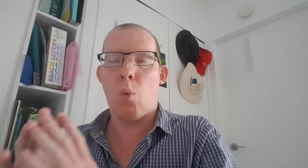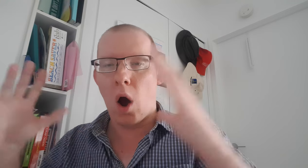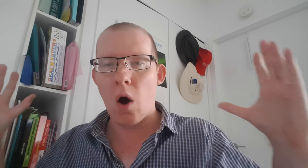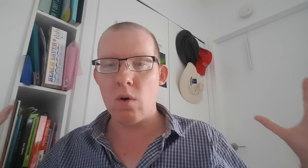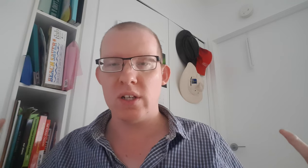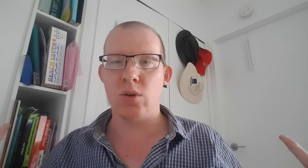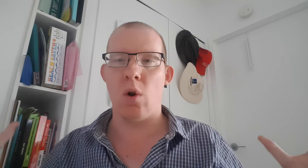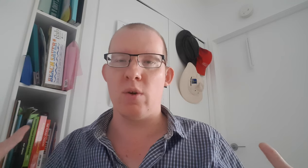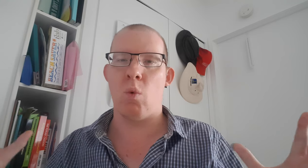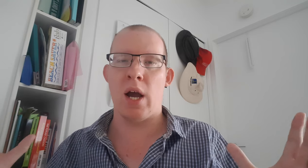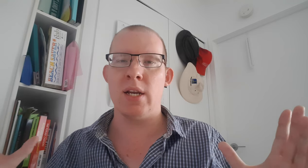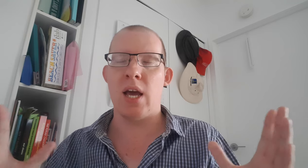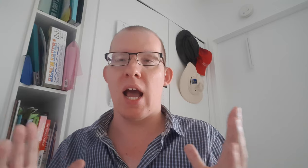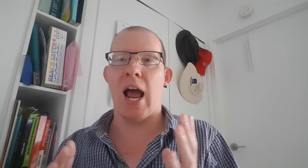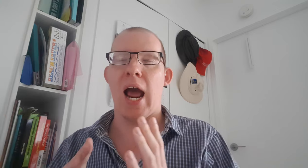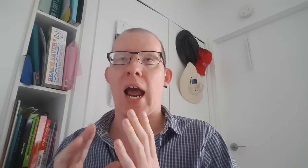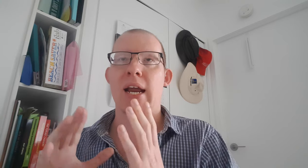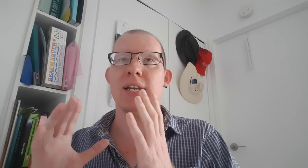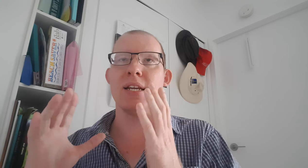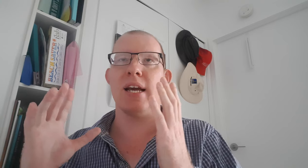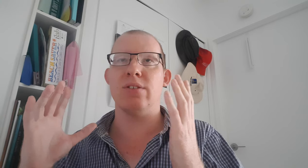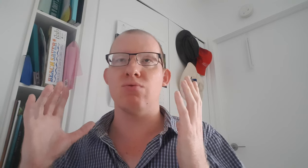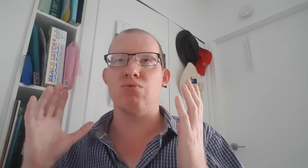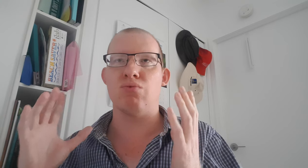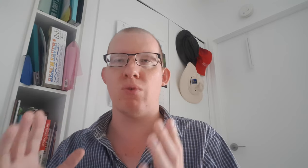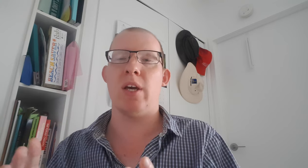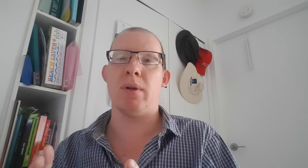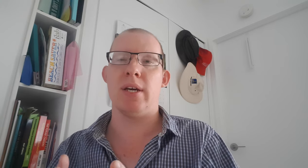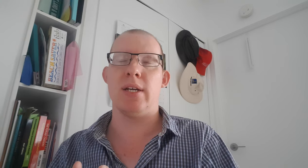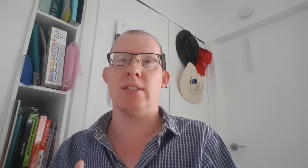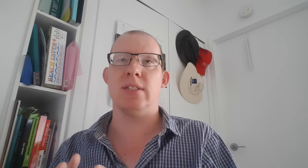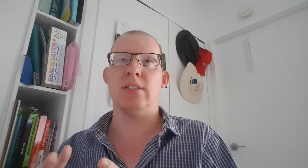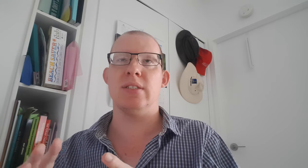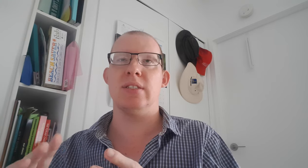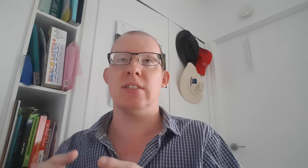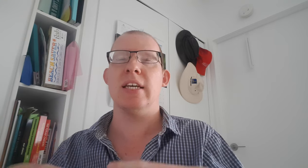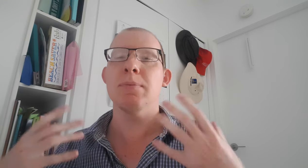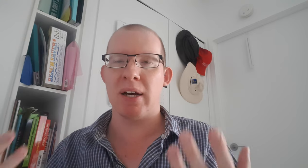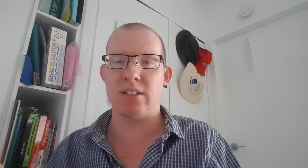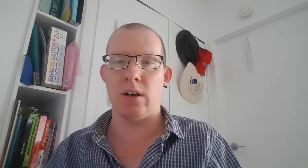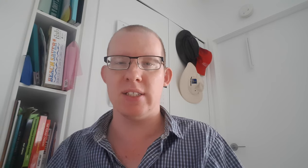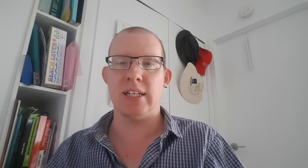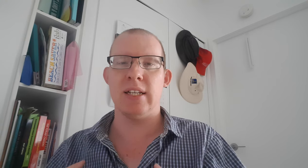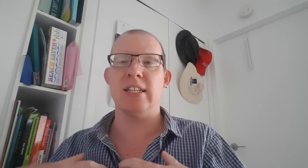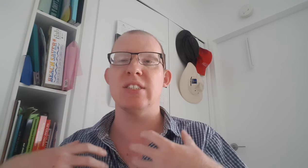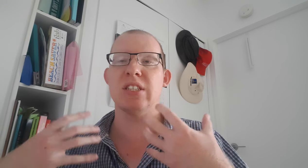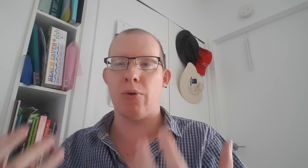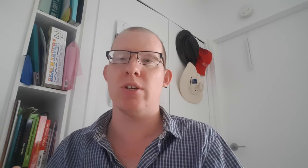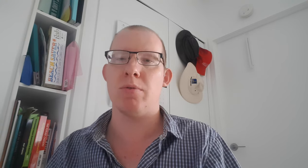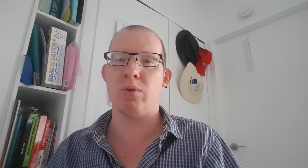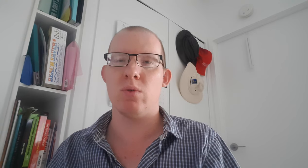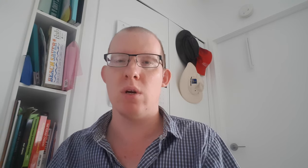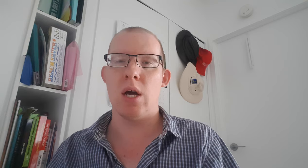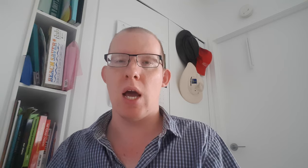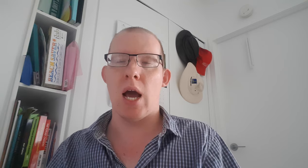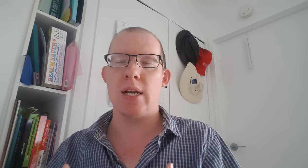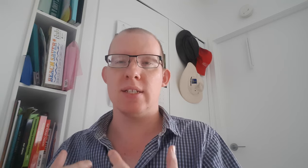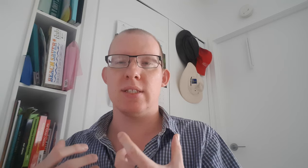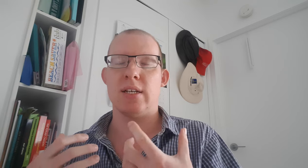The world is all in one and it's extremely stigmatizing and stereotypical and it does